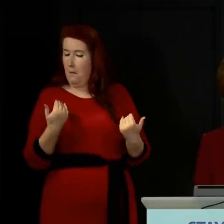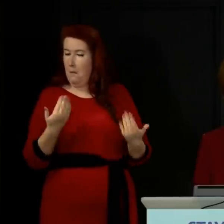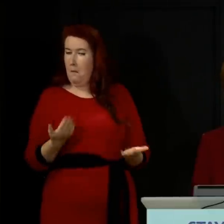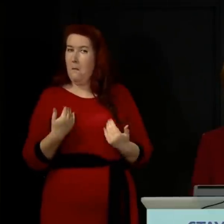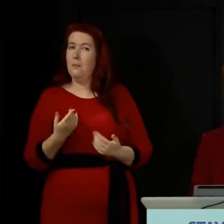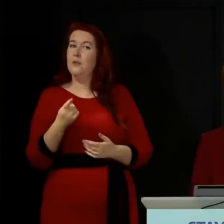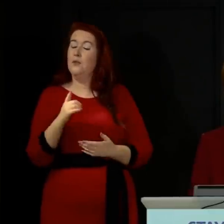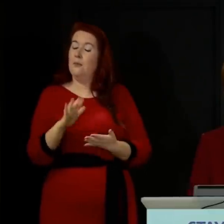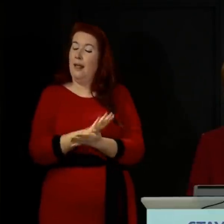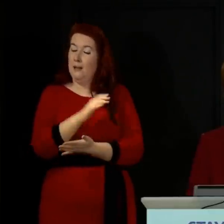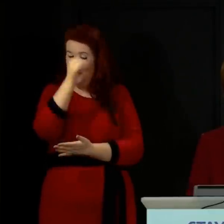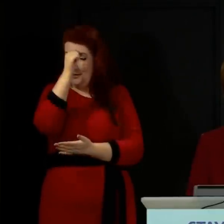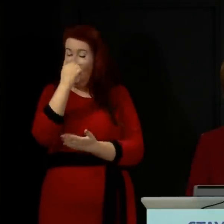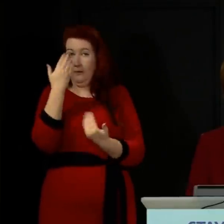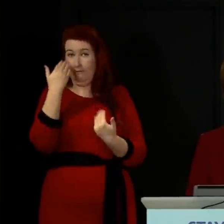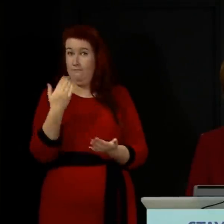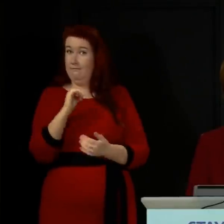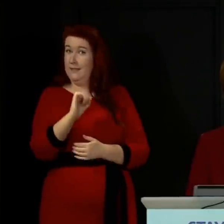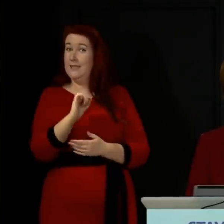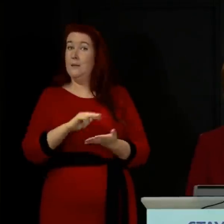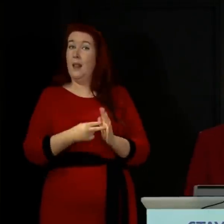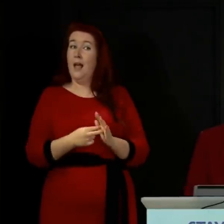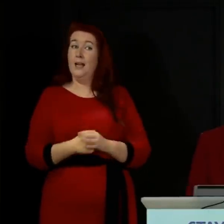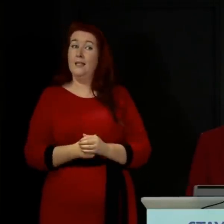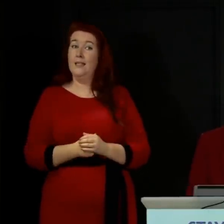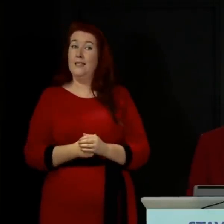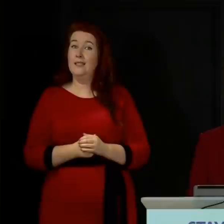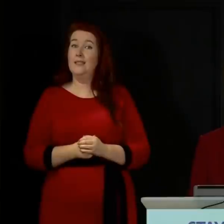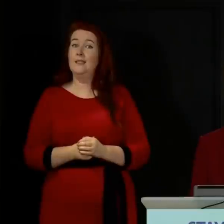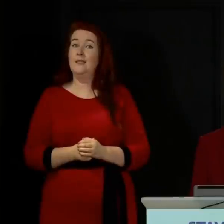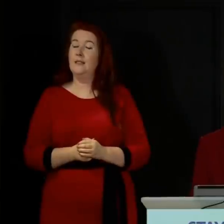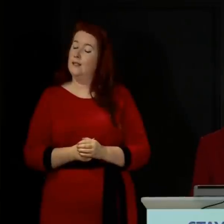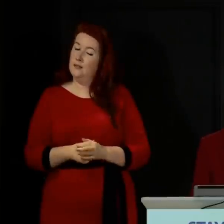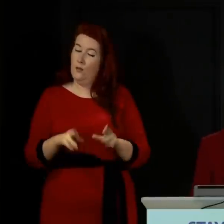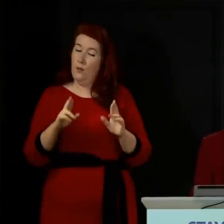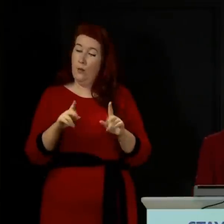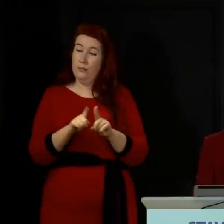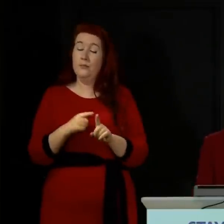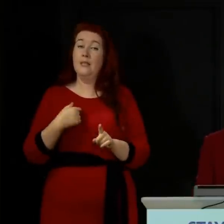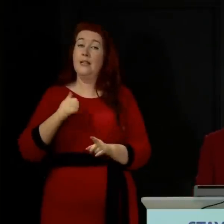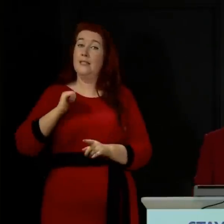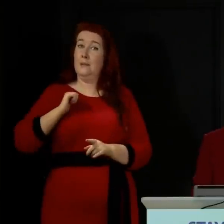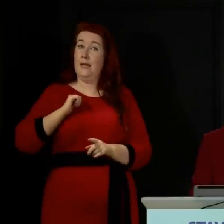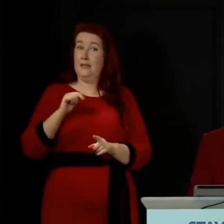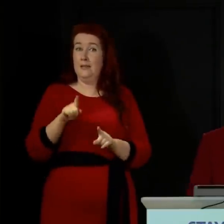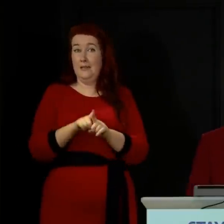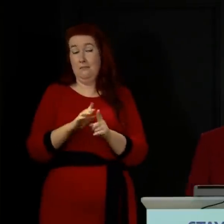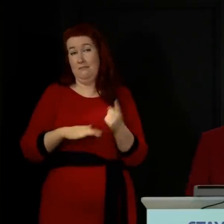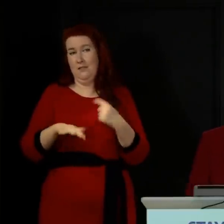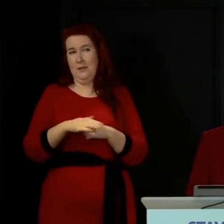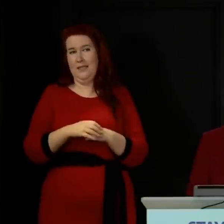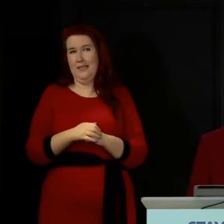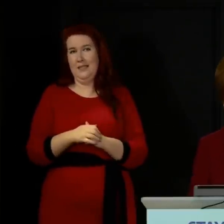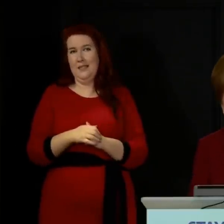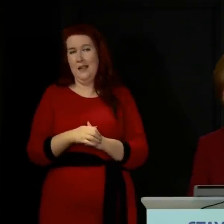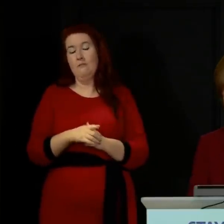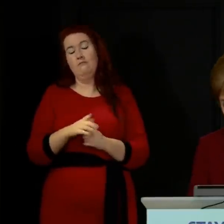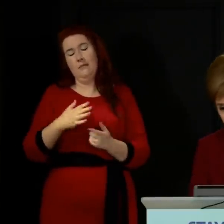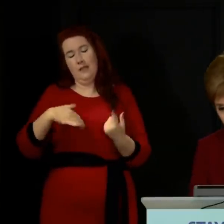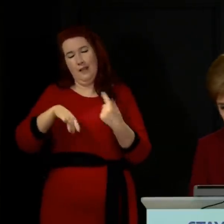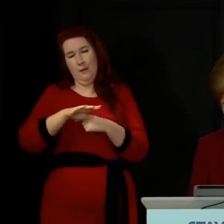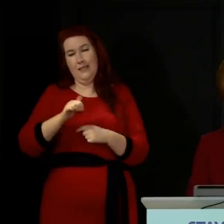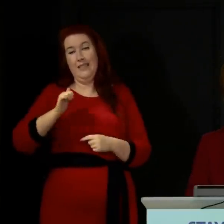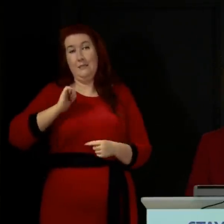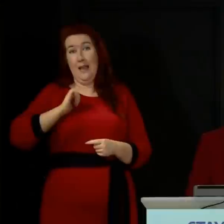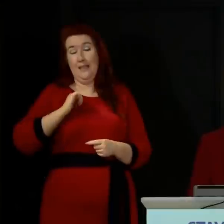You'll be glad to know. I hope and expect that, as everybody hopes and, well, as everybody expects,